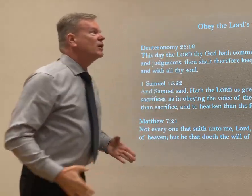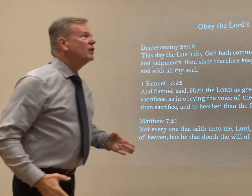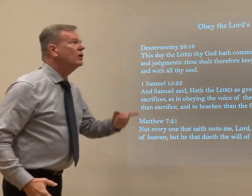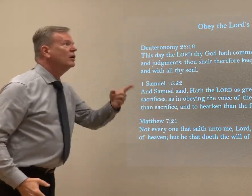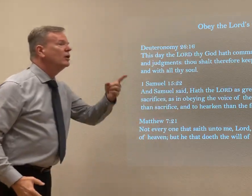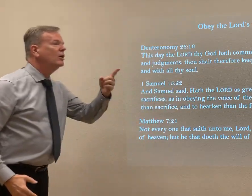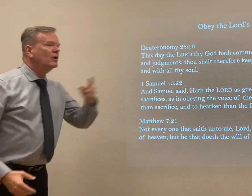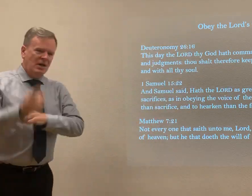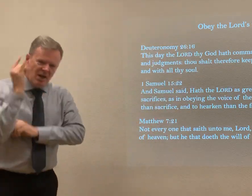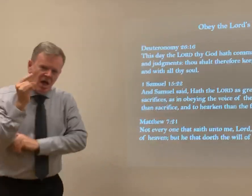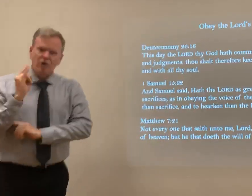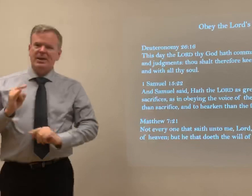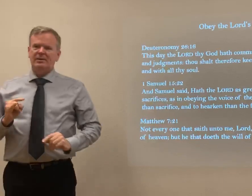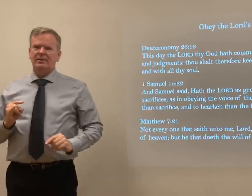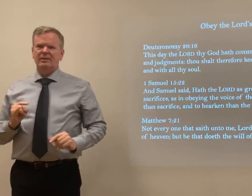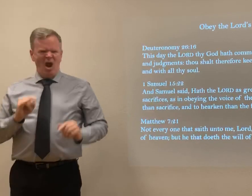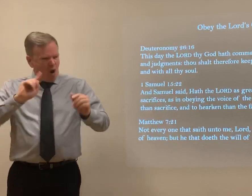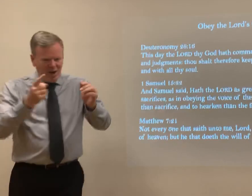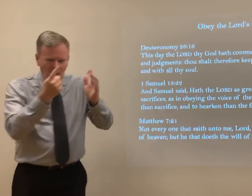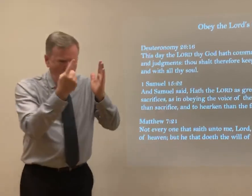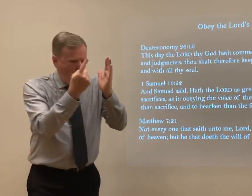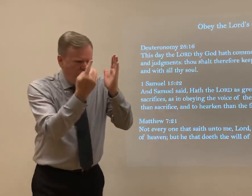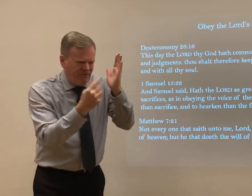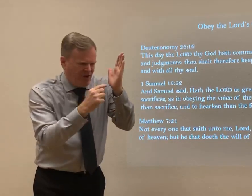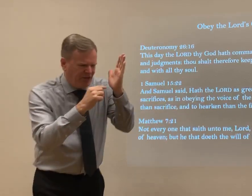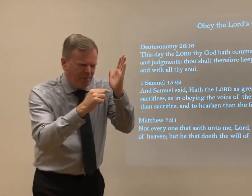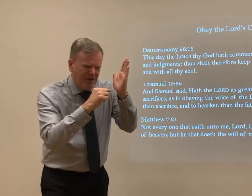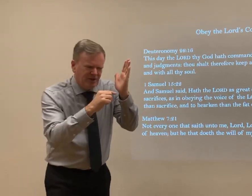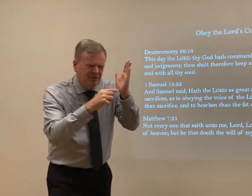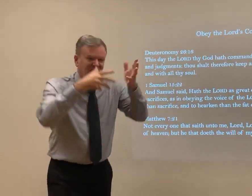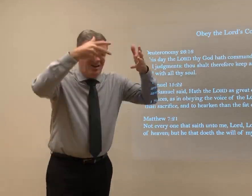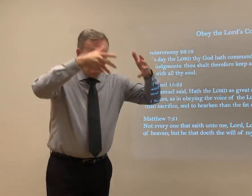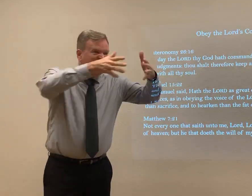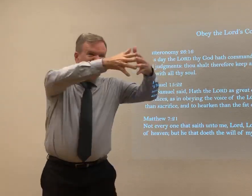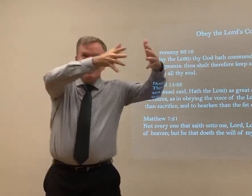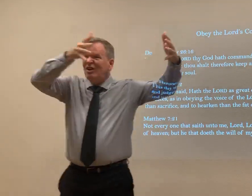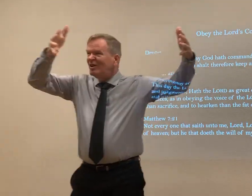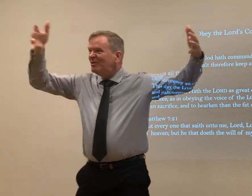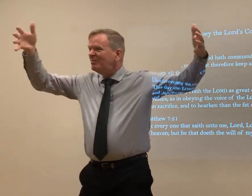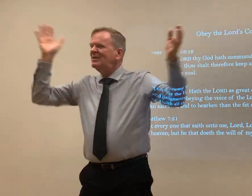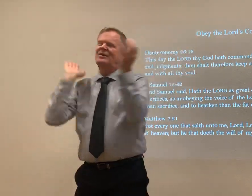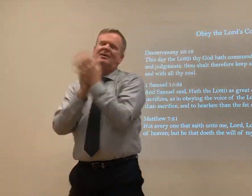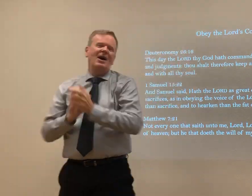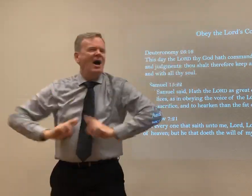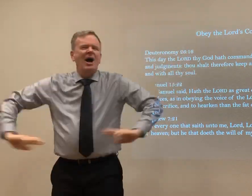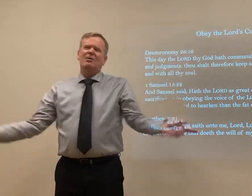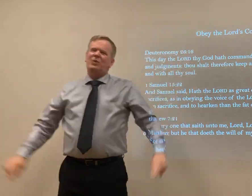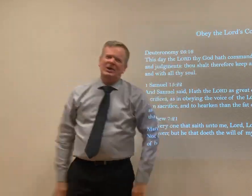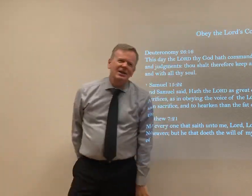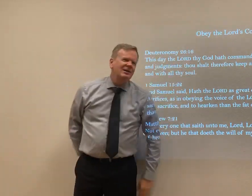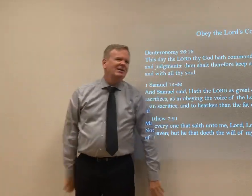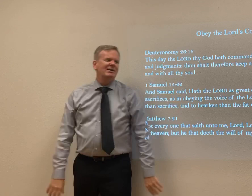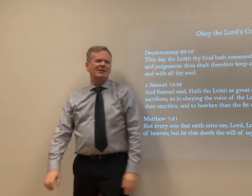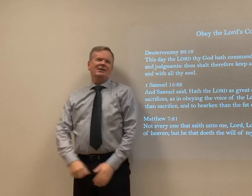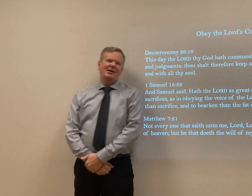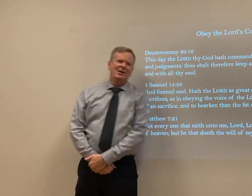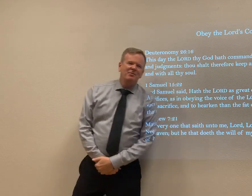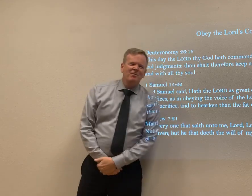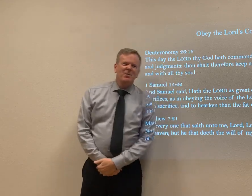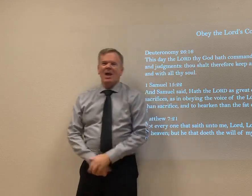death on the cross, the people are able to instantaneously recognize, I'm not living up to what I need to do. And this is only the quarter of one page or 23